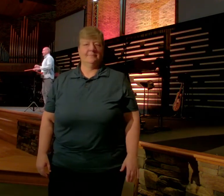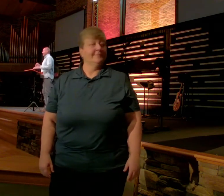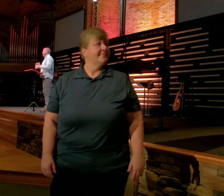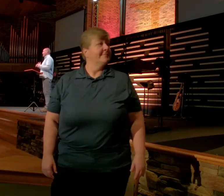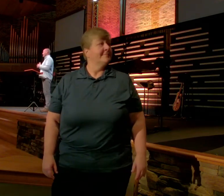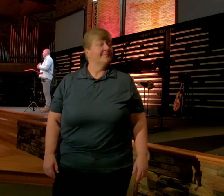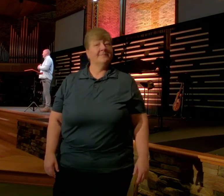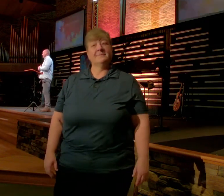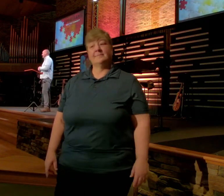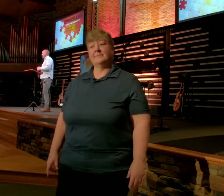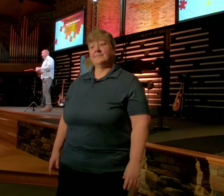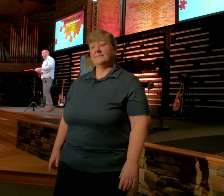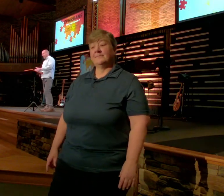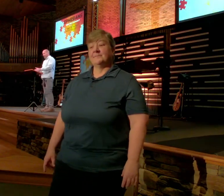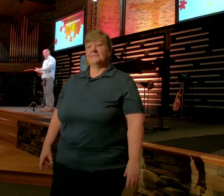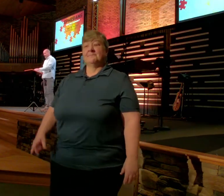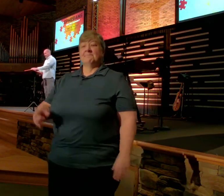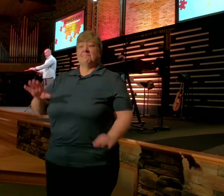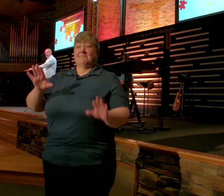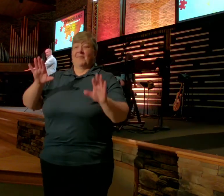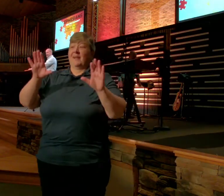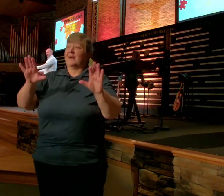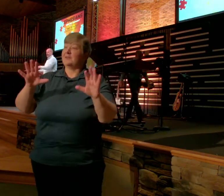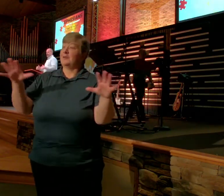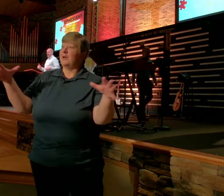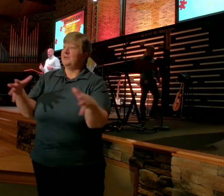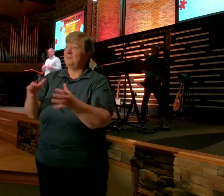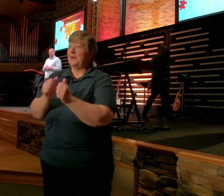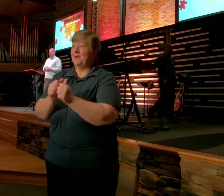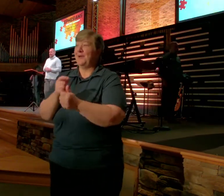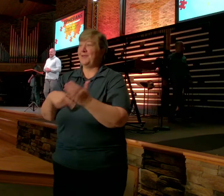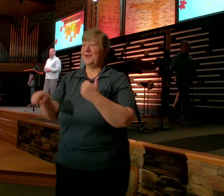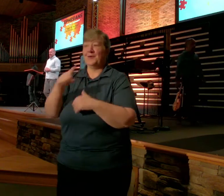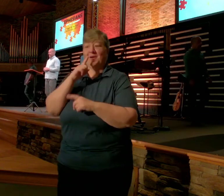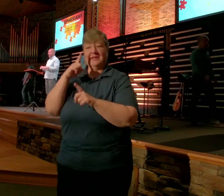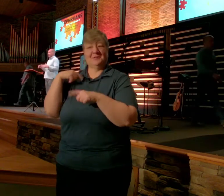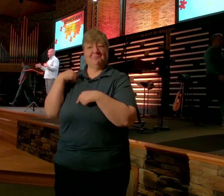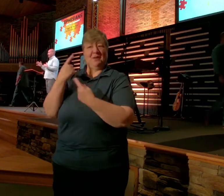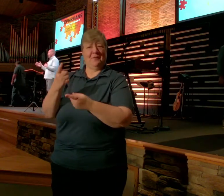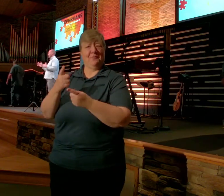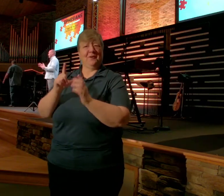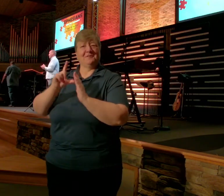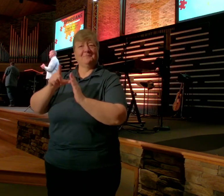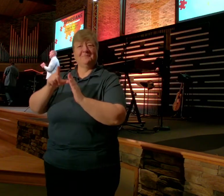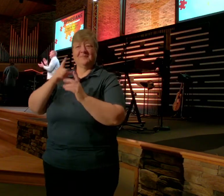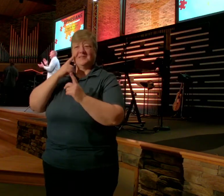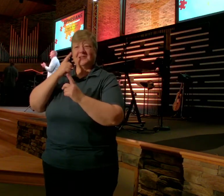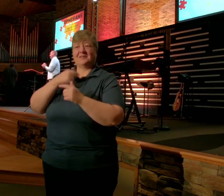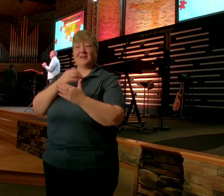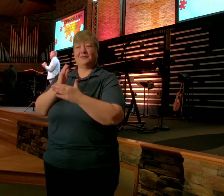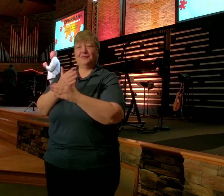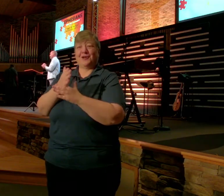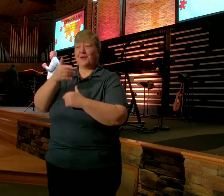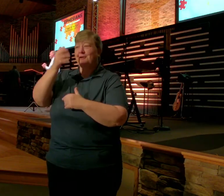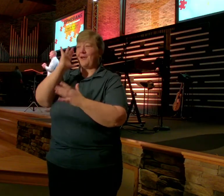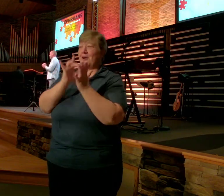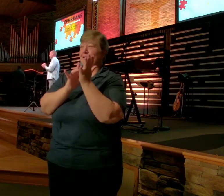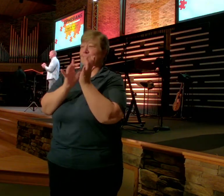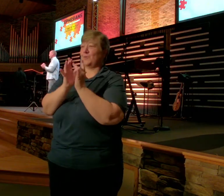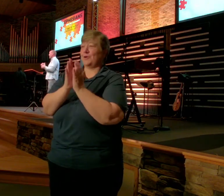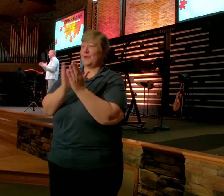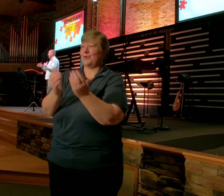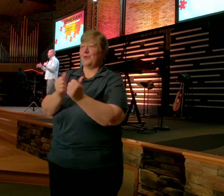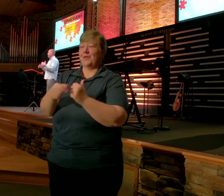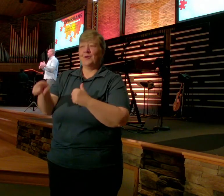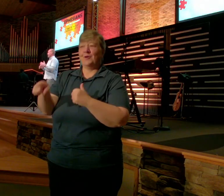Well, it is great to be with you again It's been a while since I've been able to share God's word with you And it is great to be with you I'm